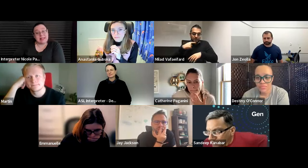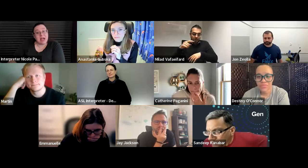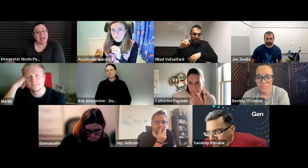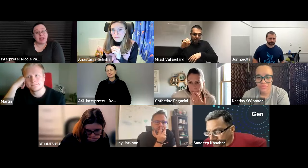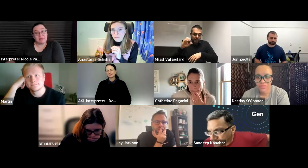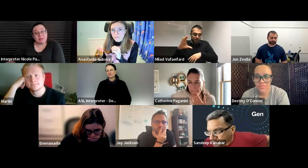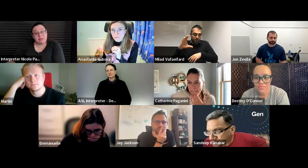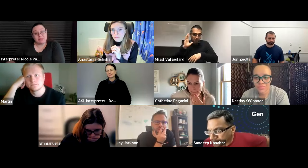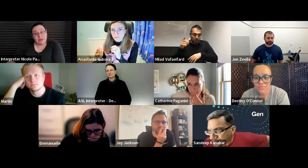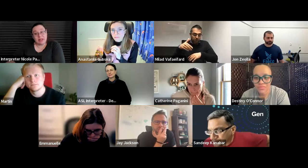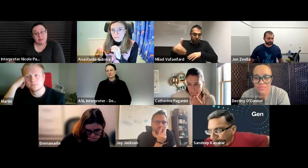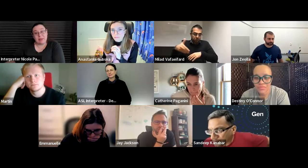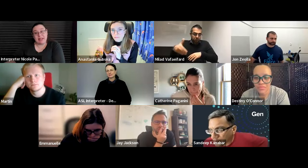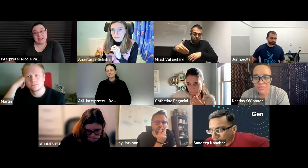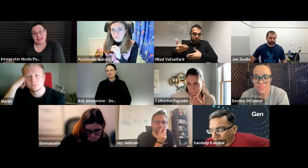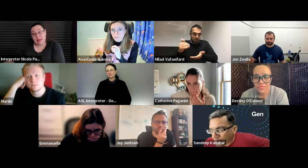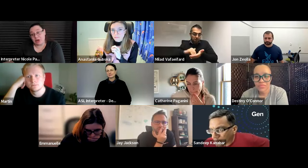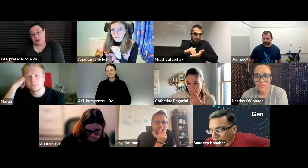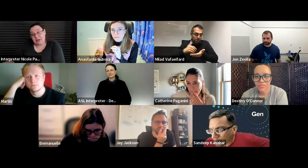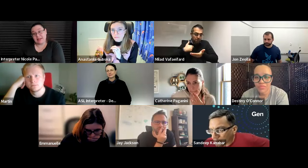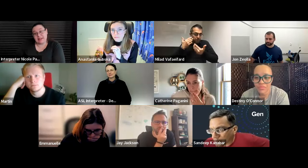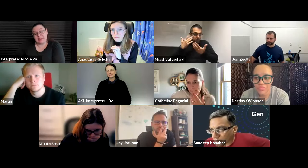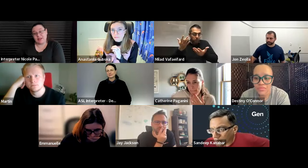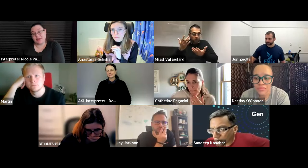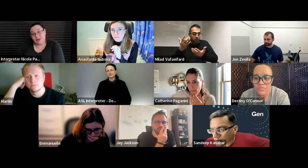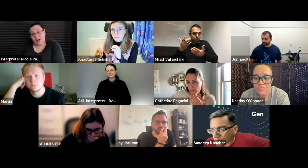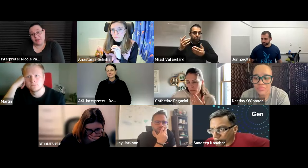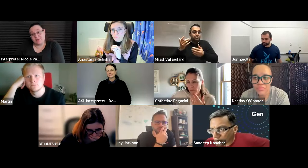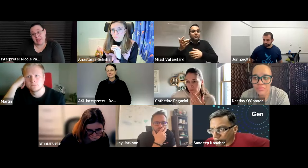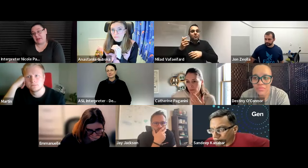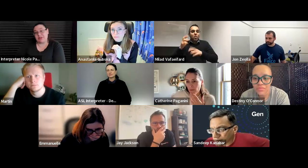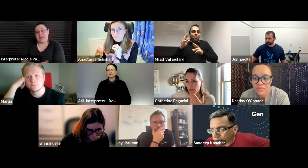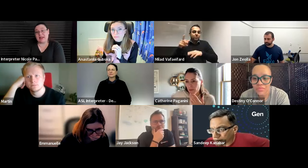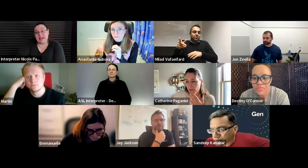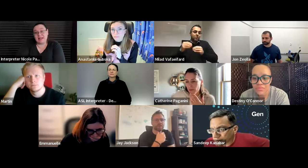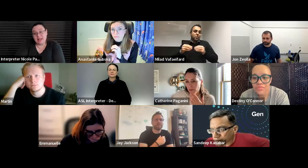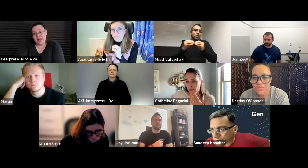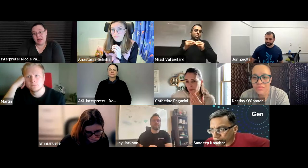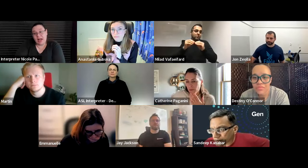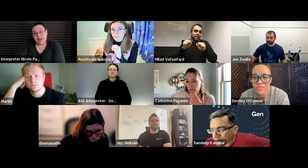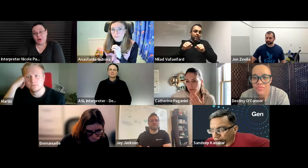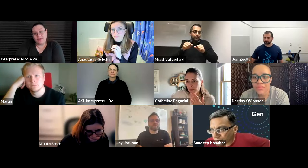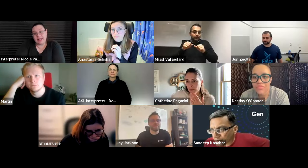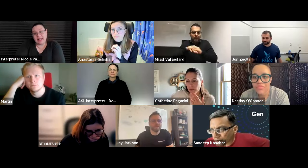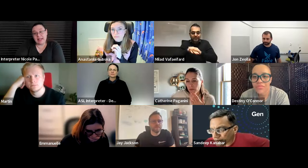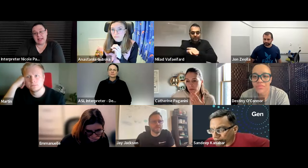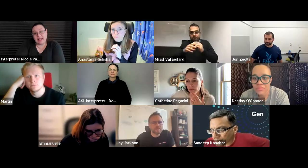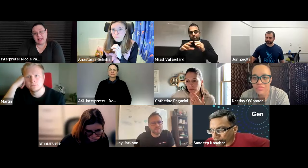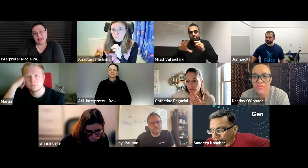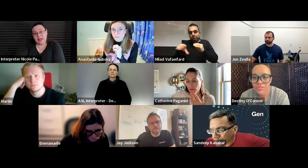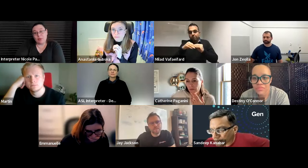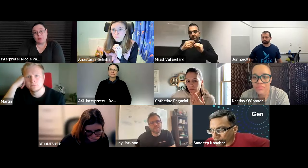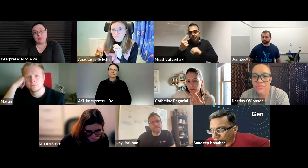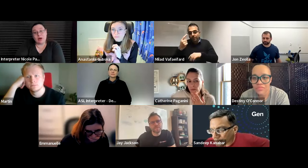maybe for next time maybe in december because it's not too far off maybe i'll try that again and hopefully